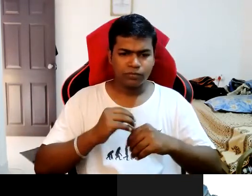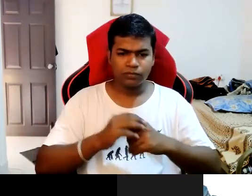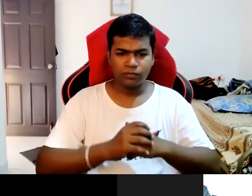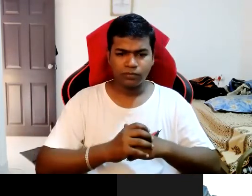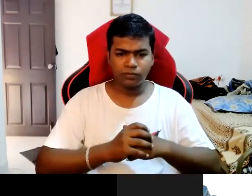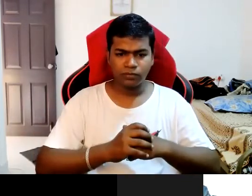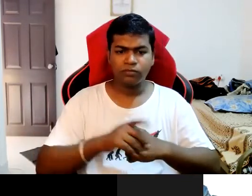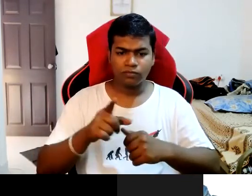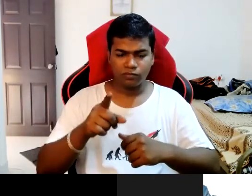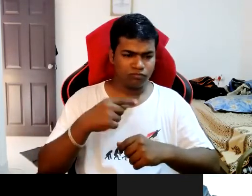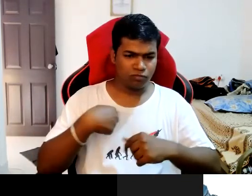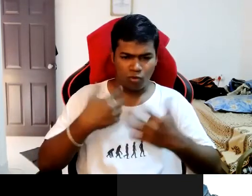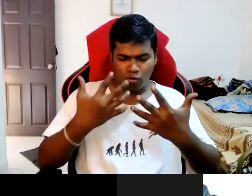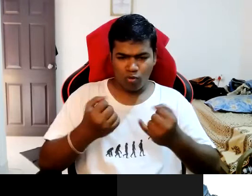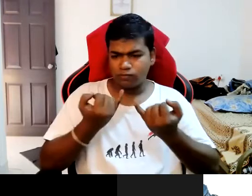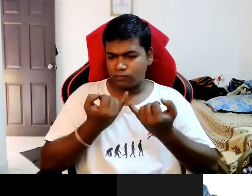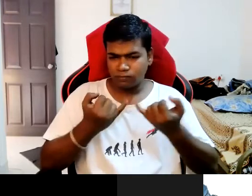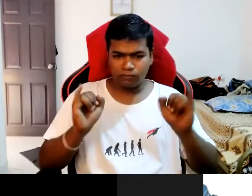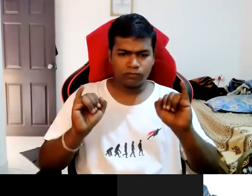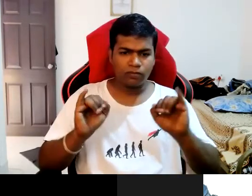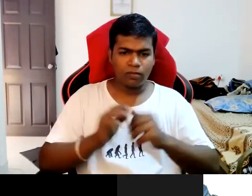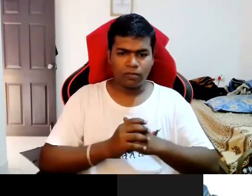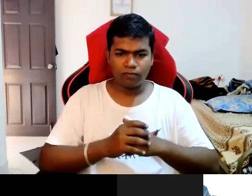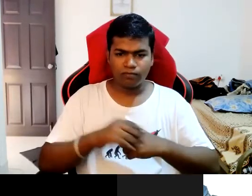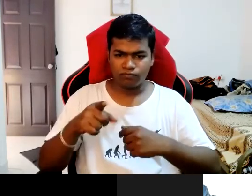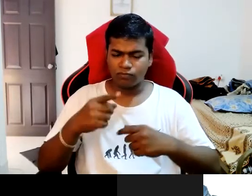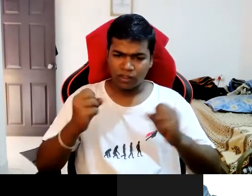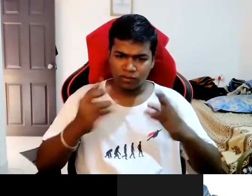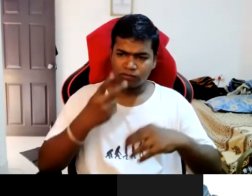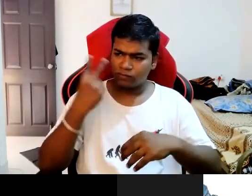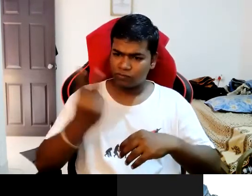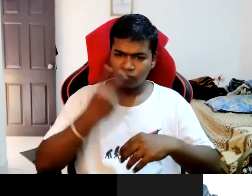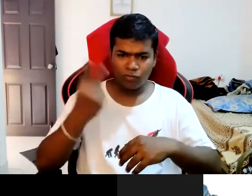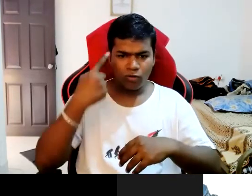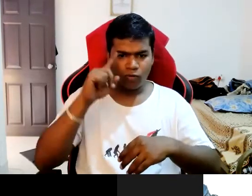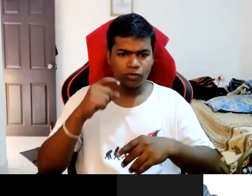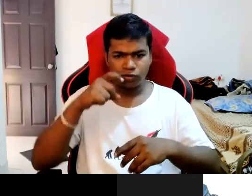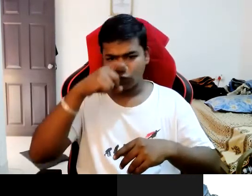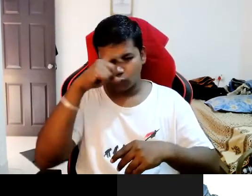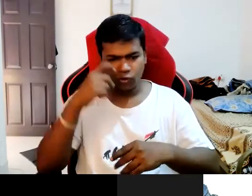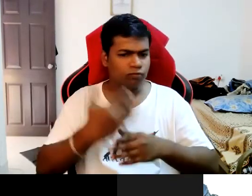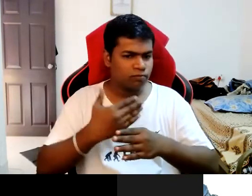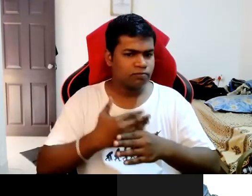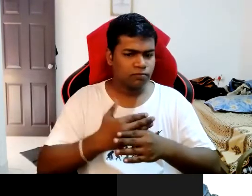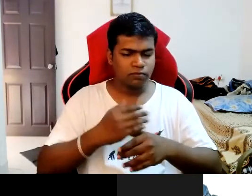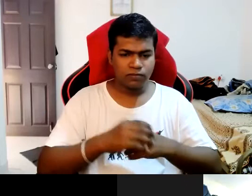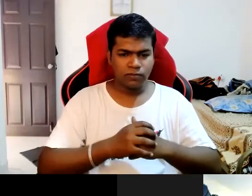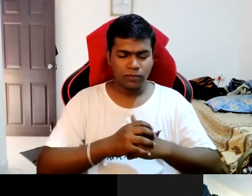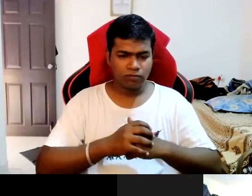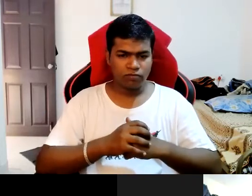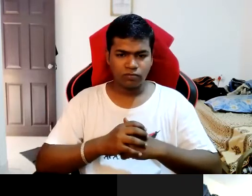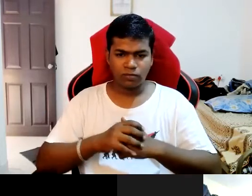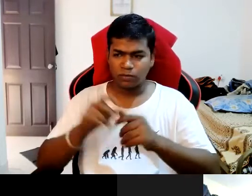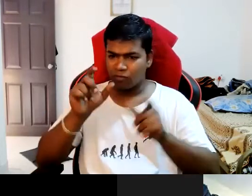financially independent. So I started looking job. But starting nobody